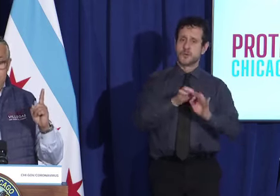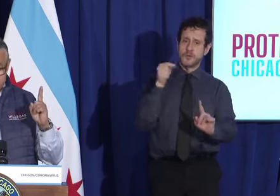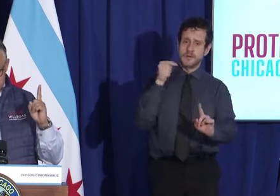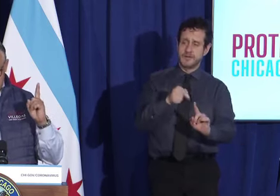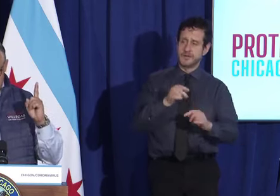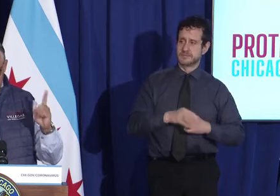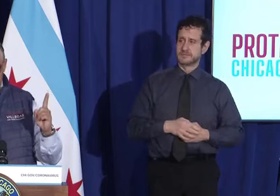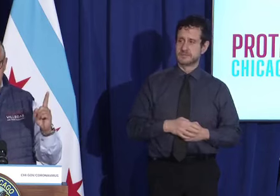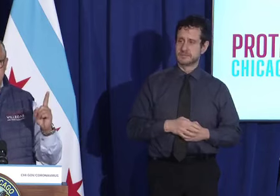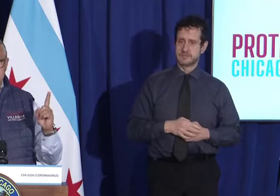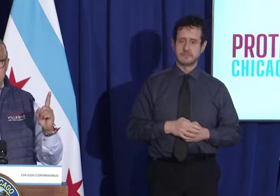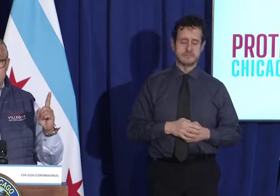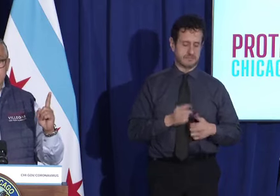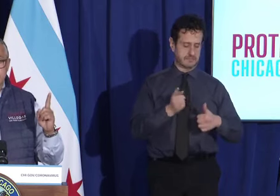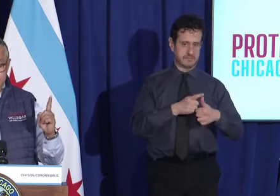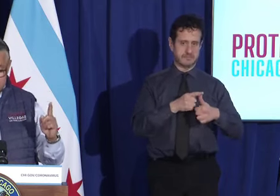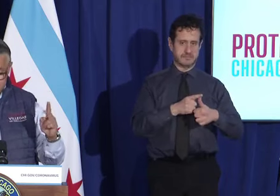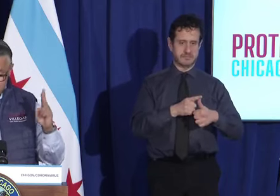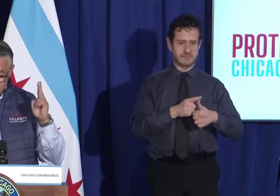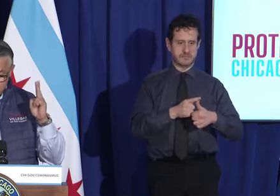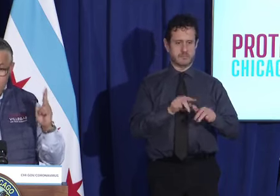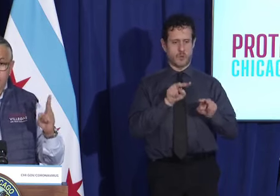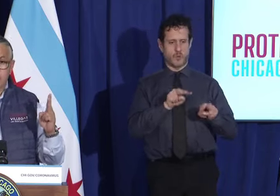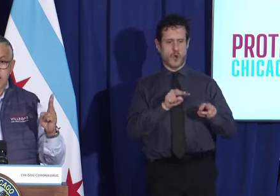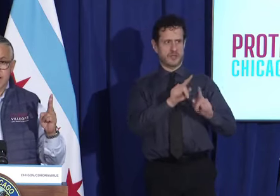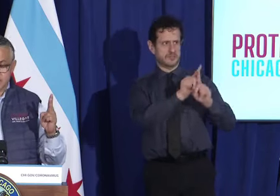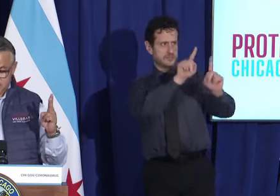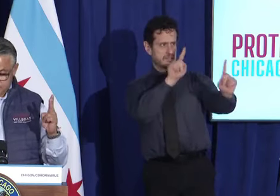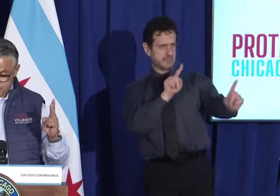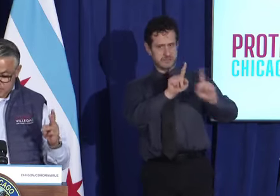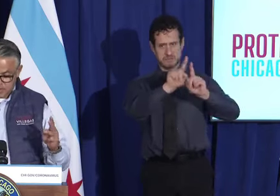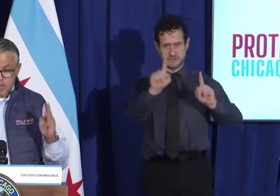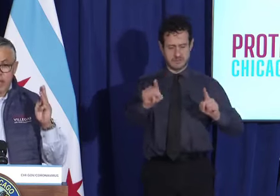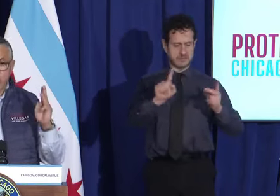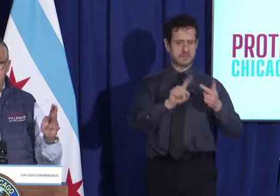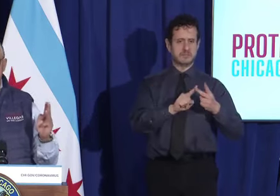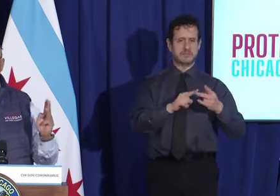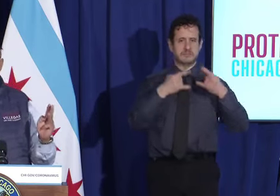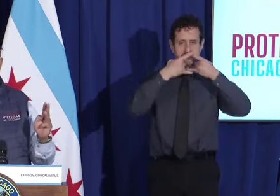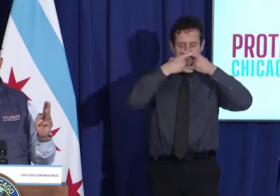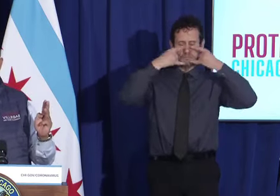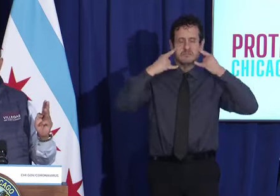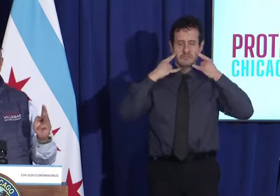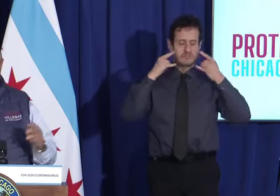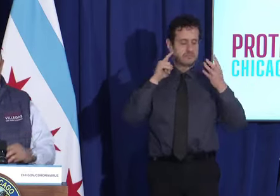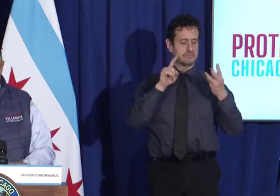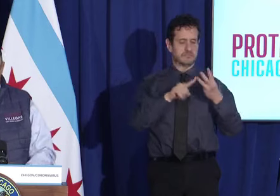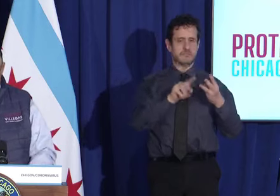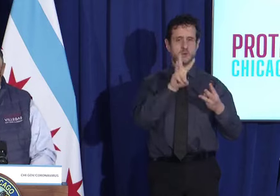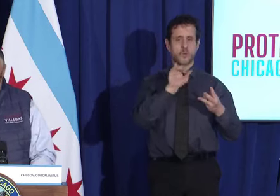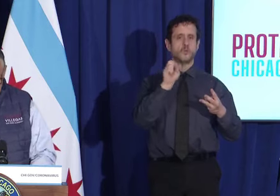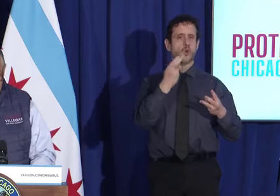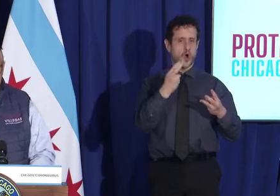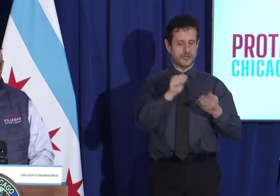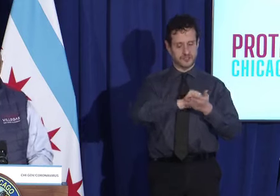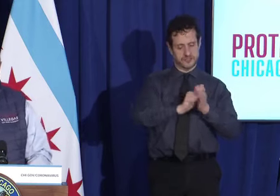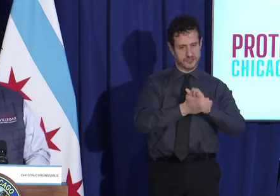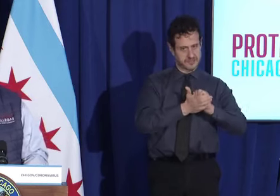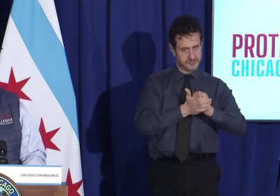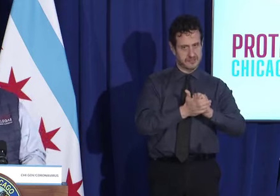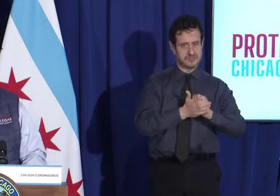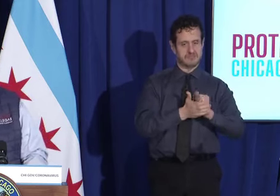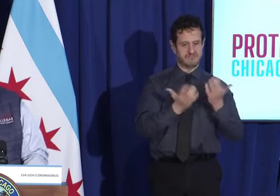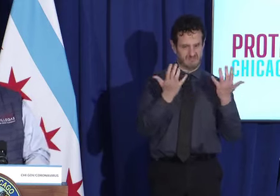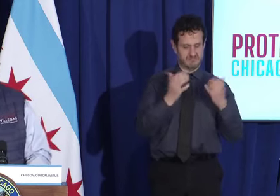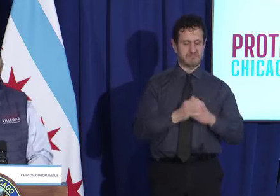Watch your distance, wear your mask, and wash your hands. Protect your families,